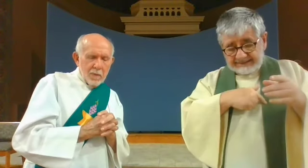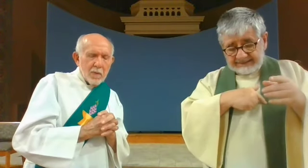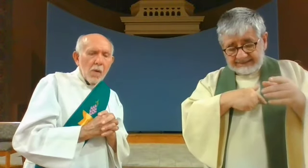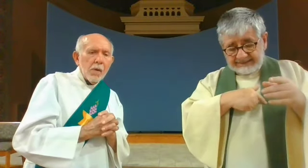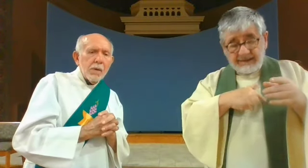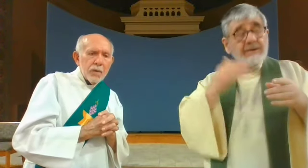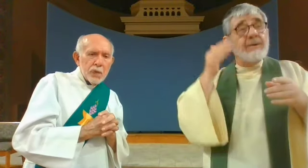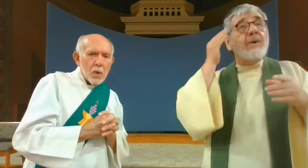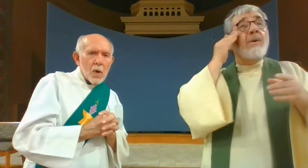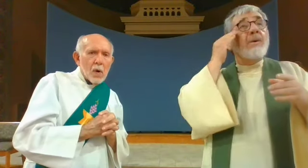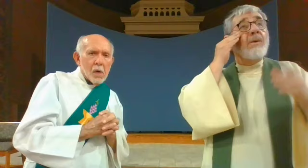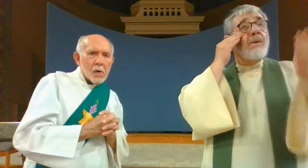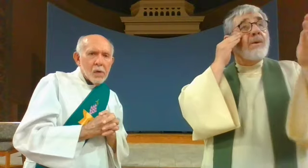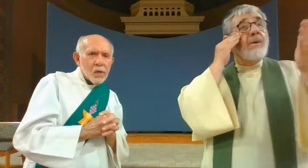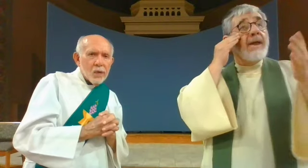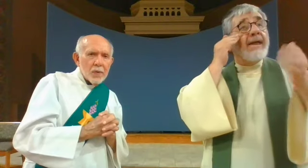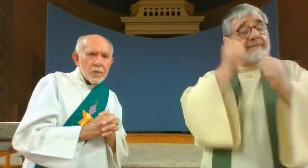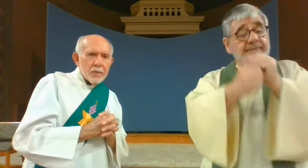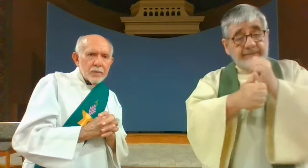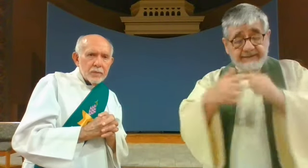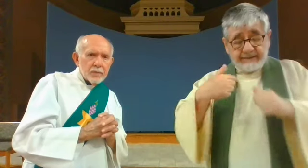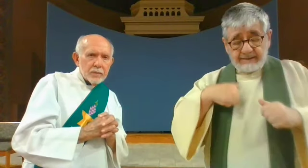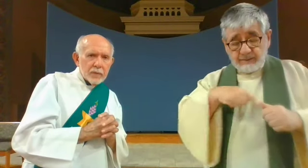so that we may know that you watch over us